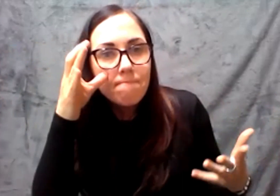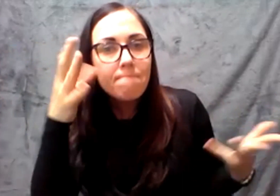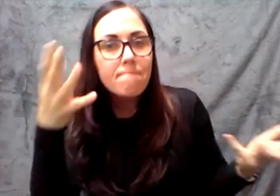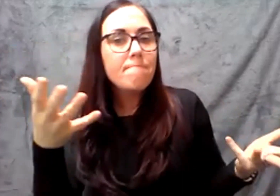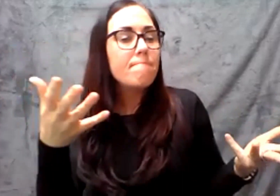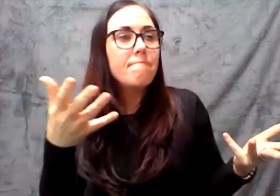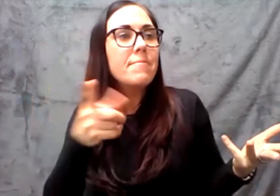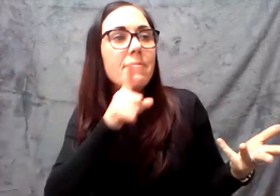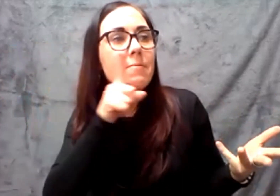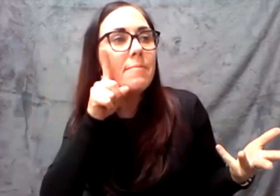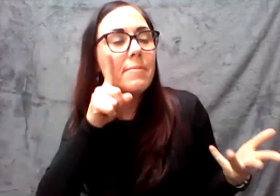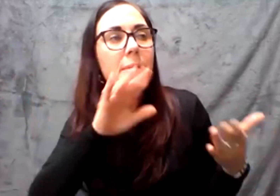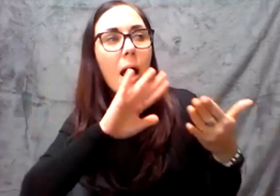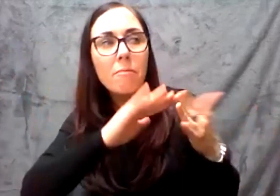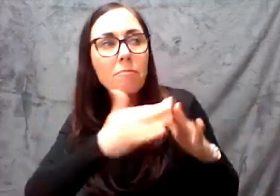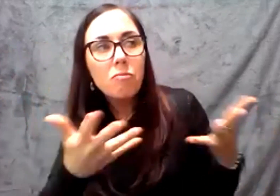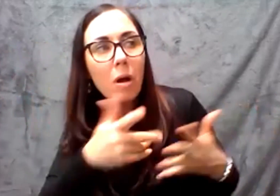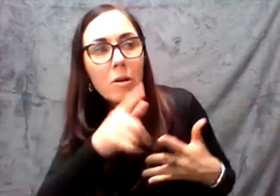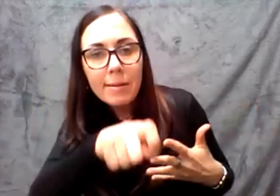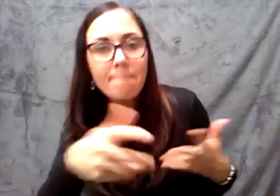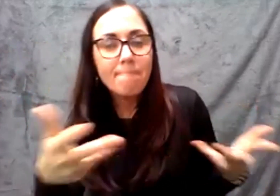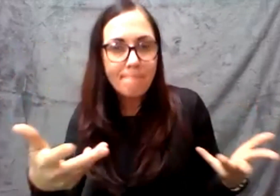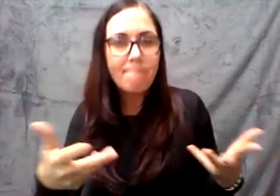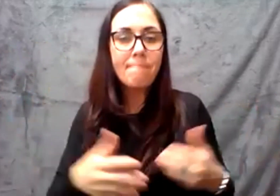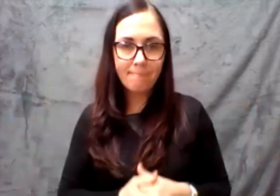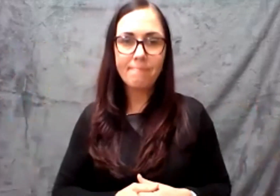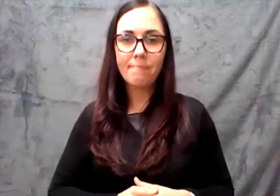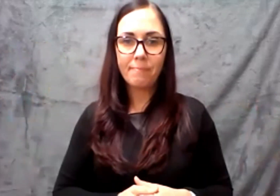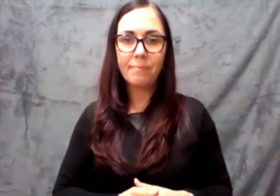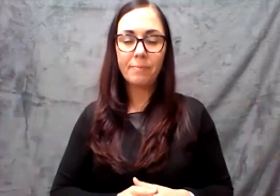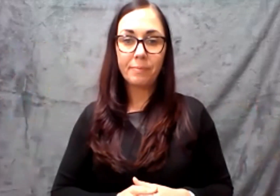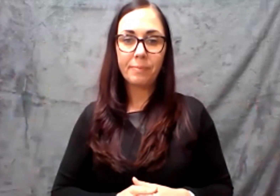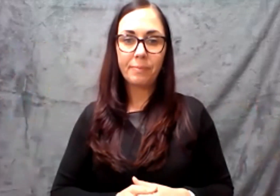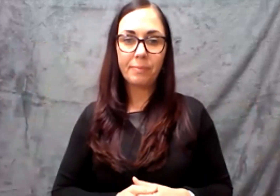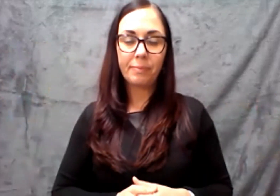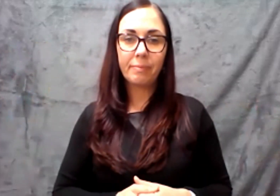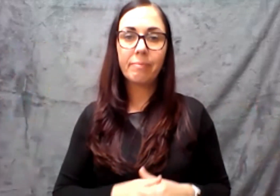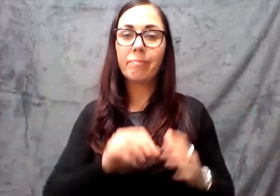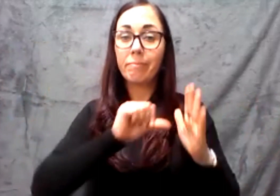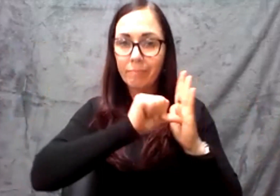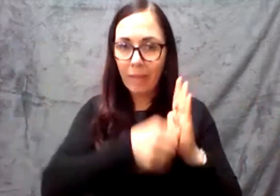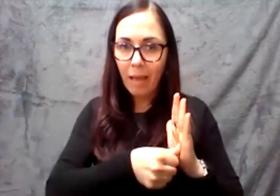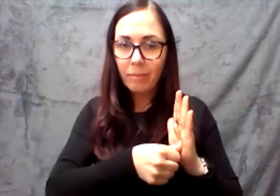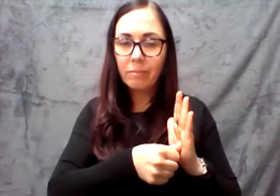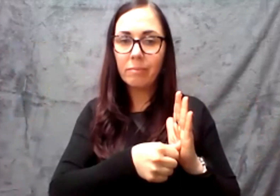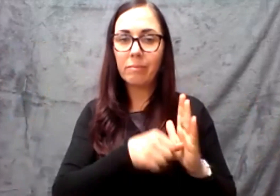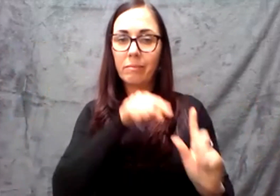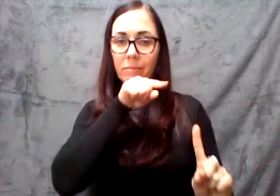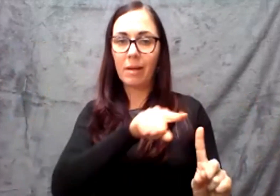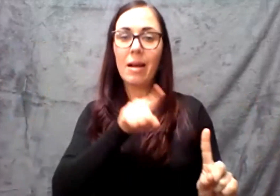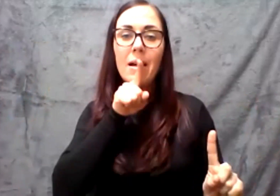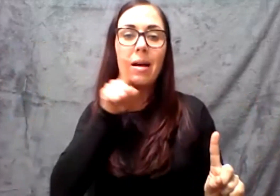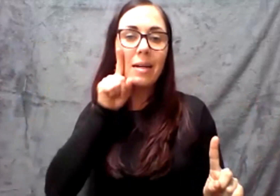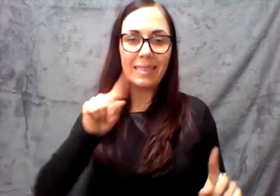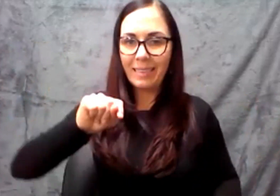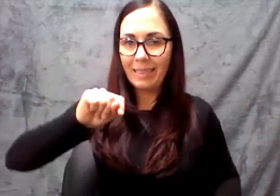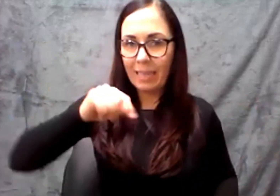does the deaf community need from them. Again, this deaf town hall meeting